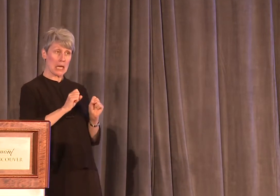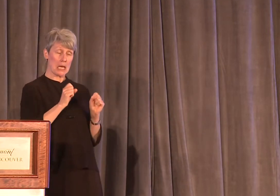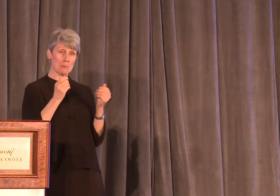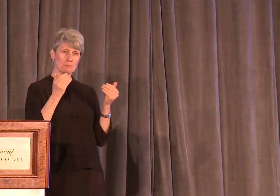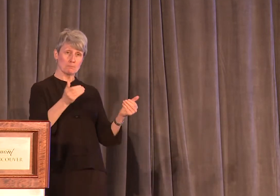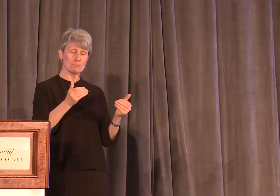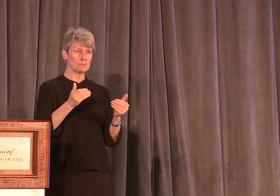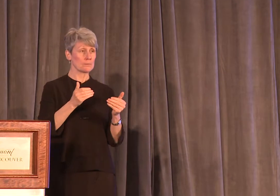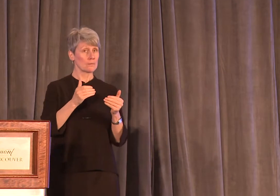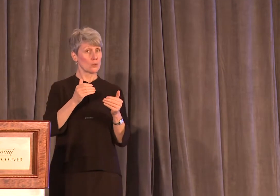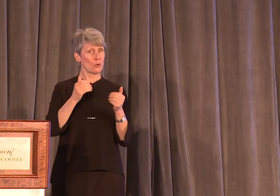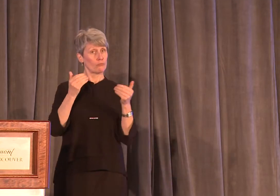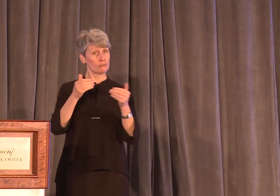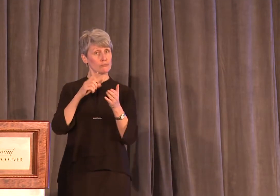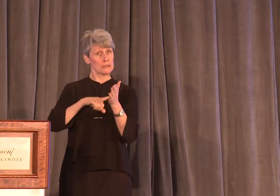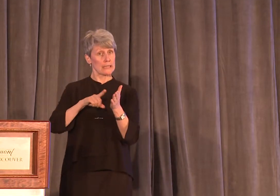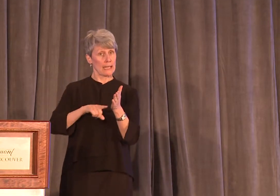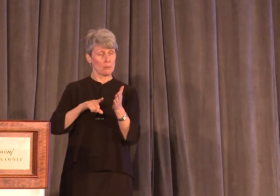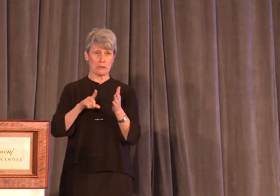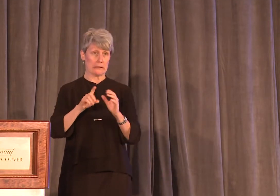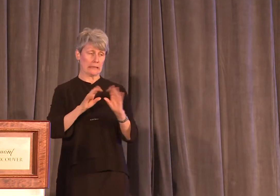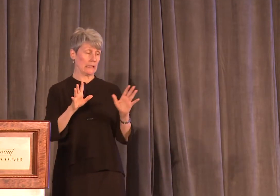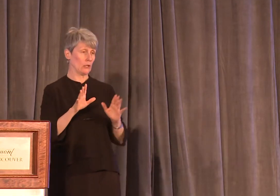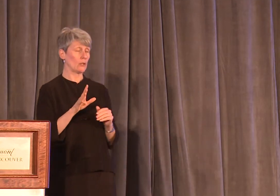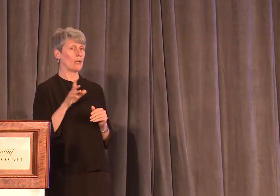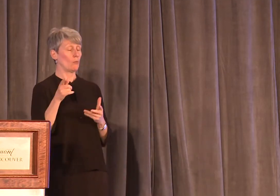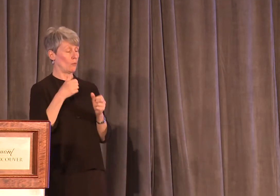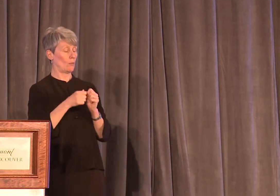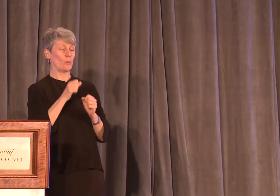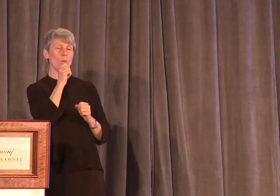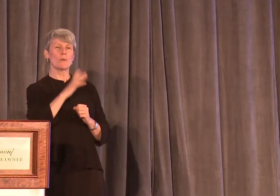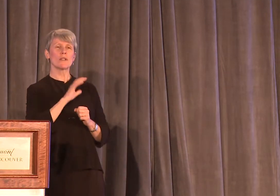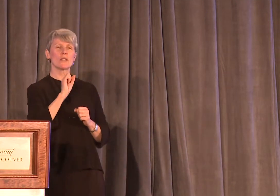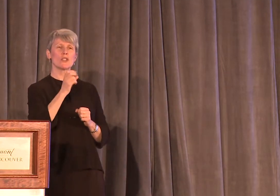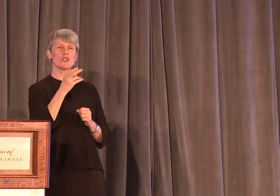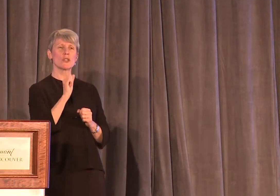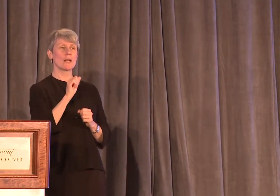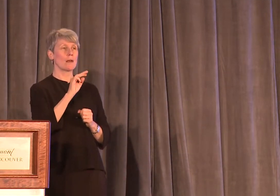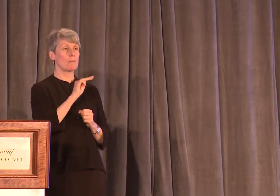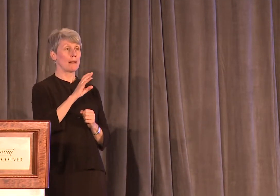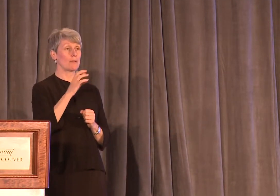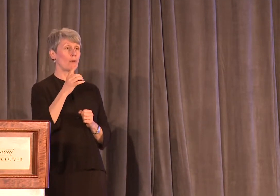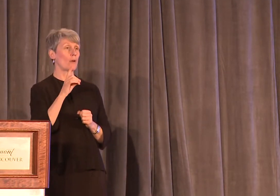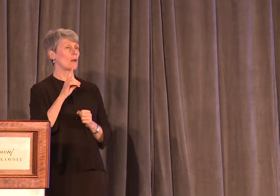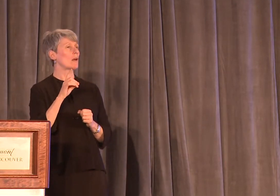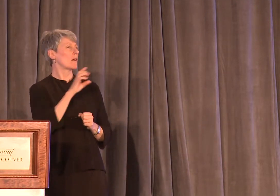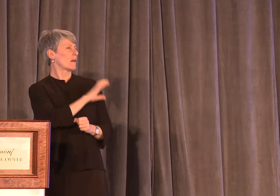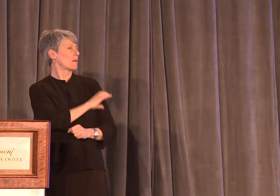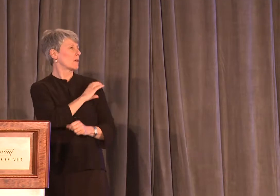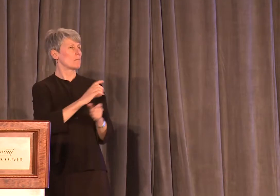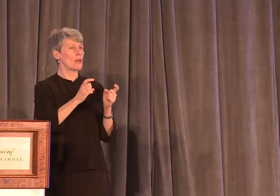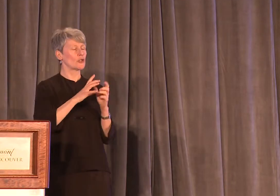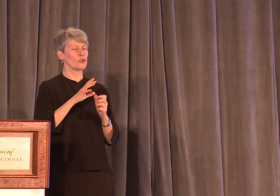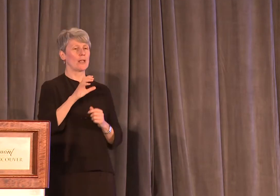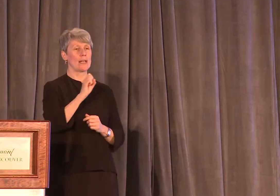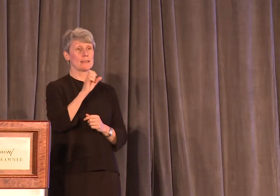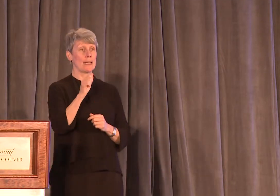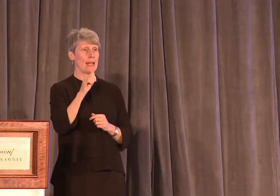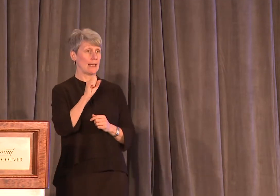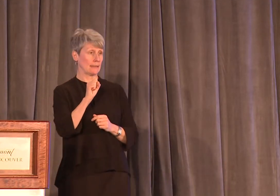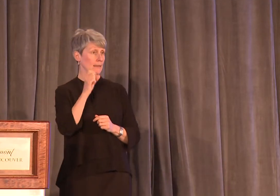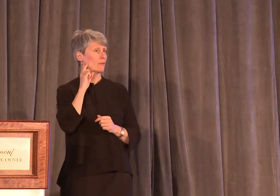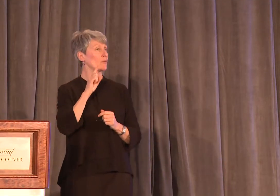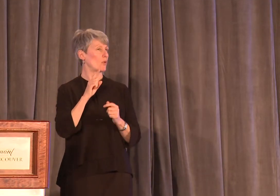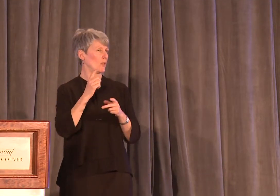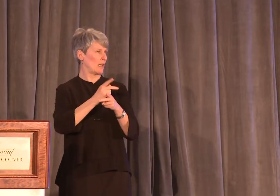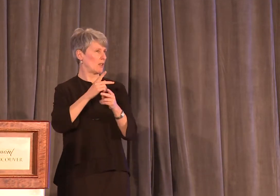after an assault say it's pretty clear. I interviewed Sheila McDonald, the clinical manager of the Sexual Assault Domestic Violence Care Centre.